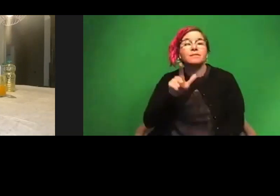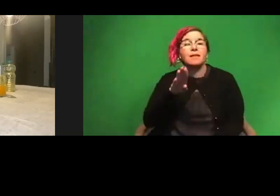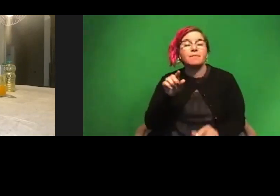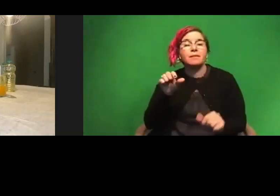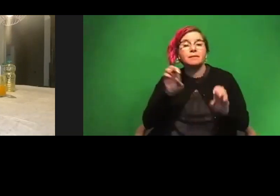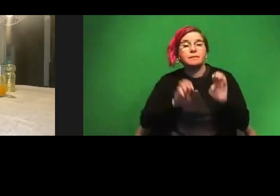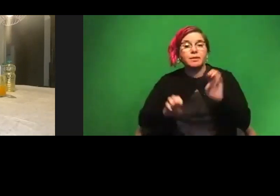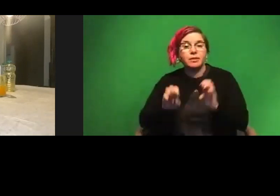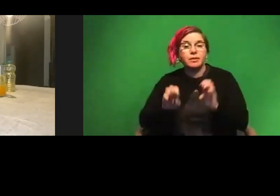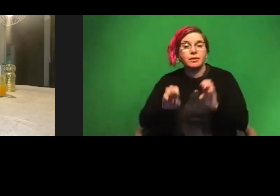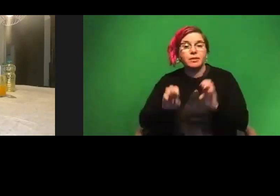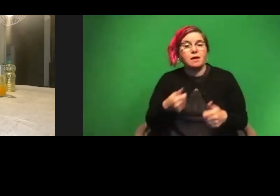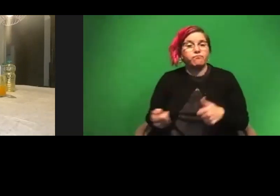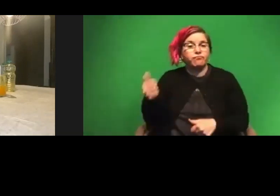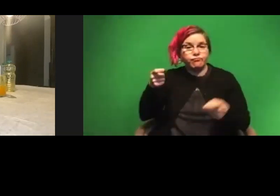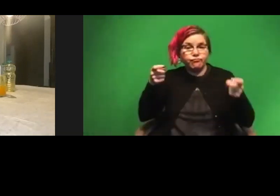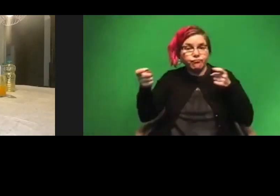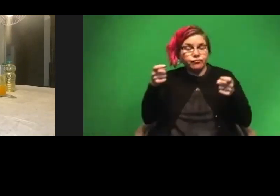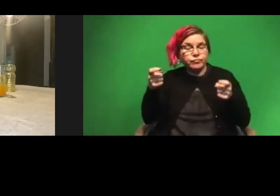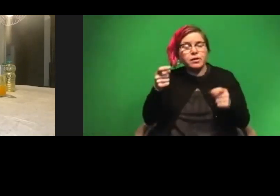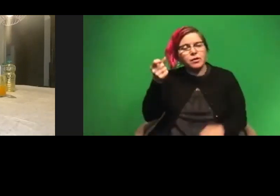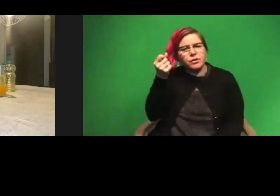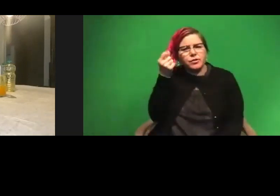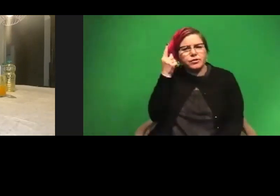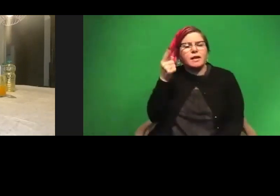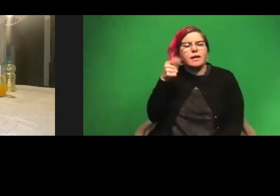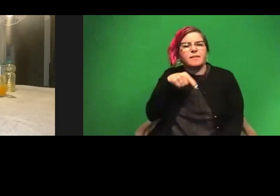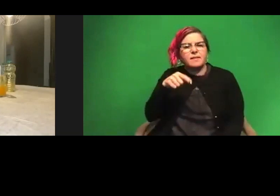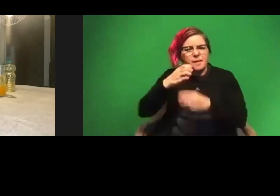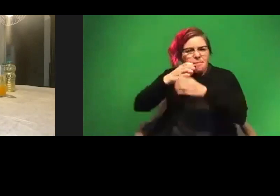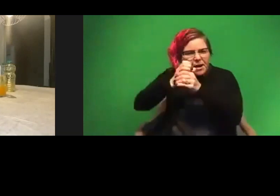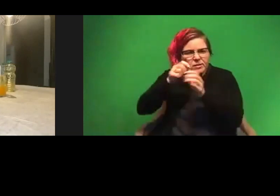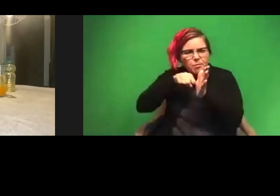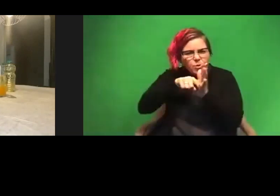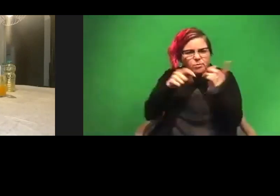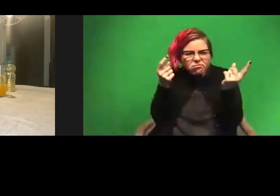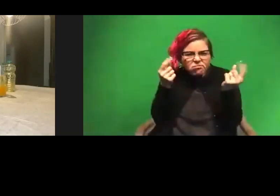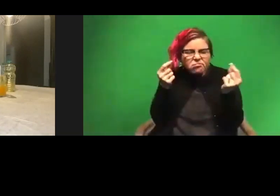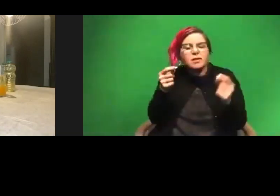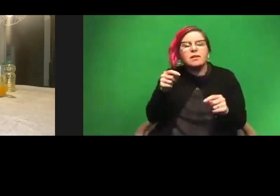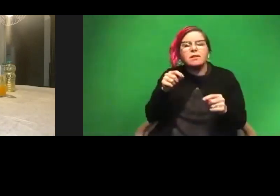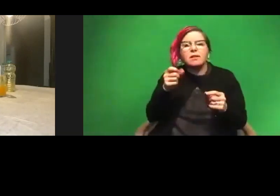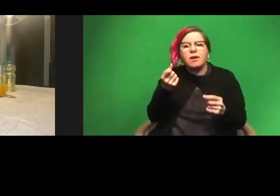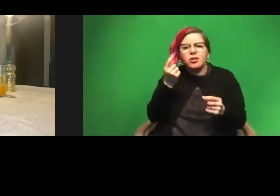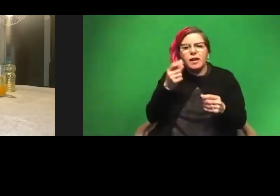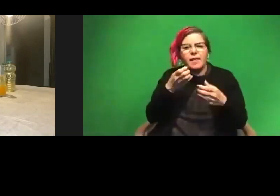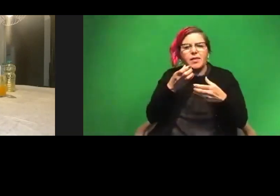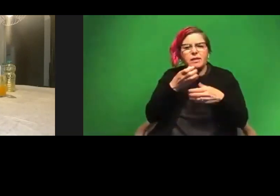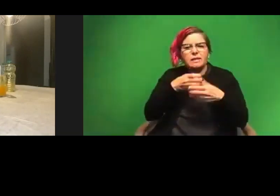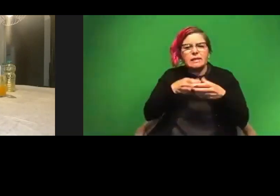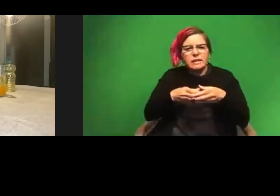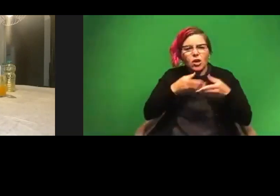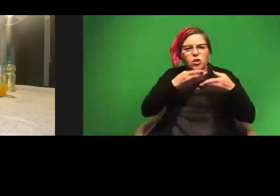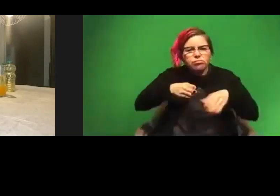was in charge of, you know, just understanding what these microscopic worms were doing, understand the cellular division in the microscopic worms.